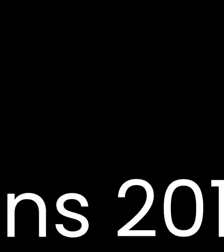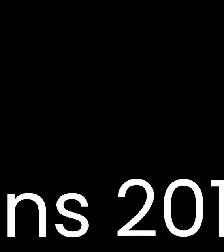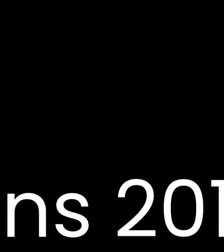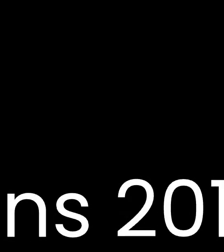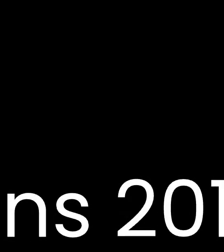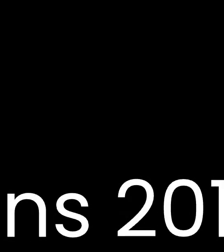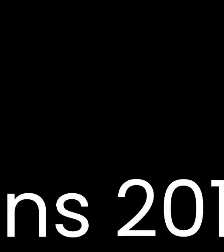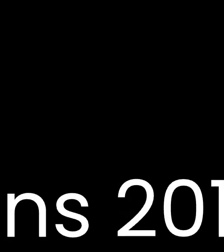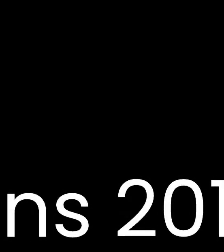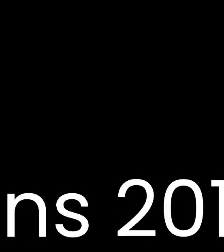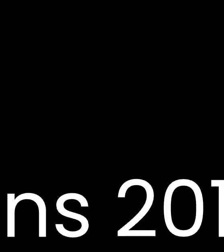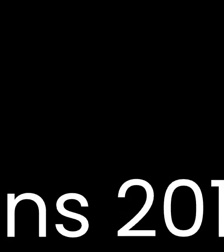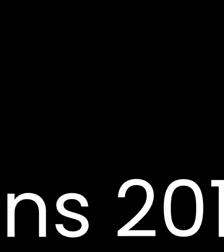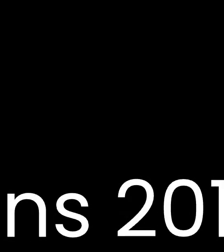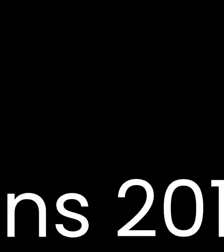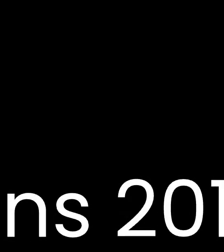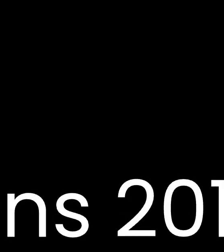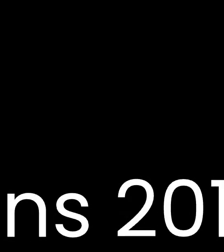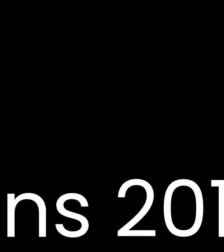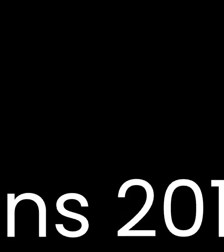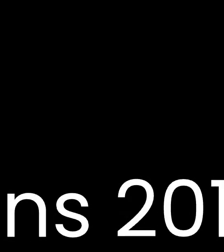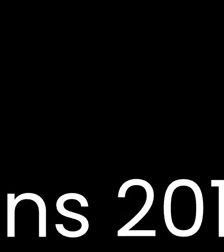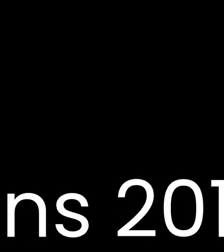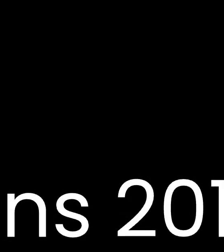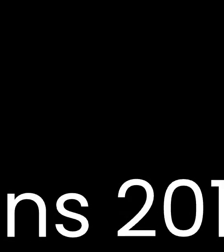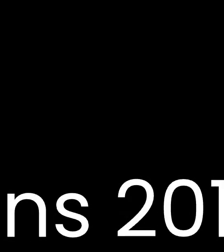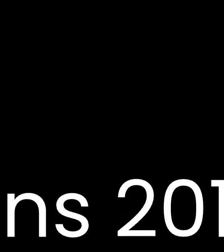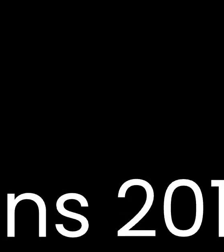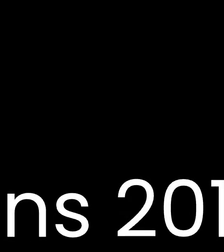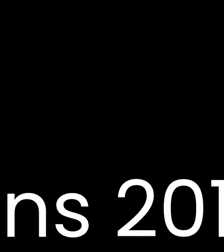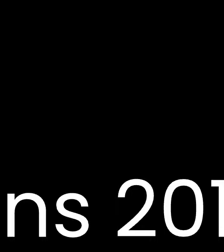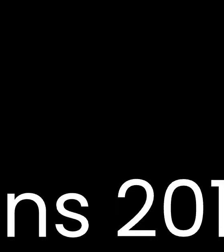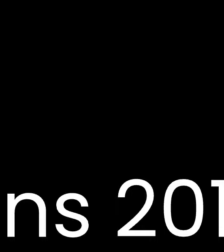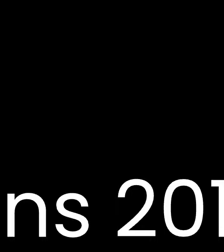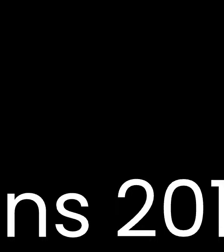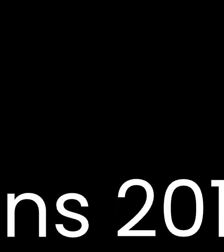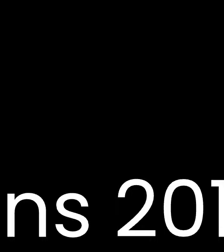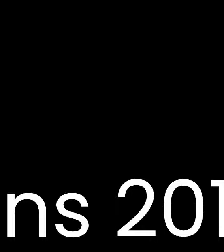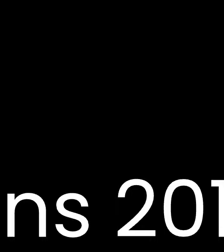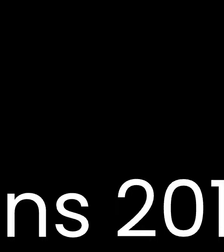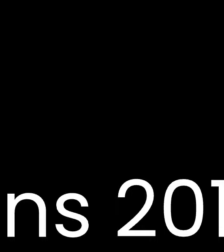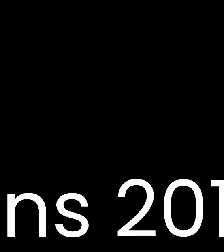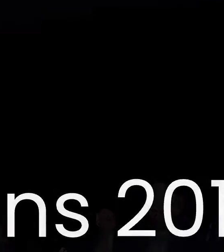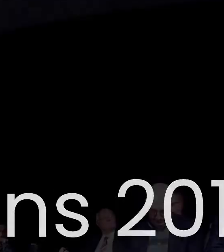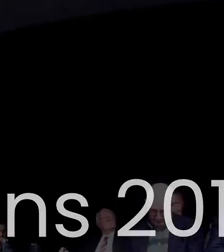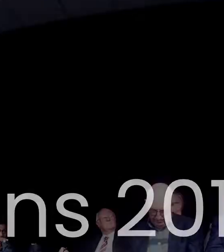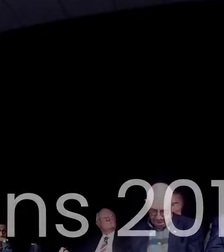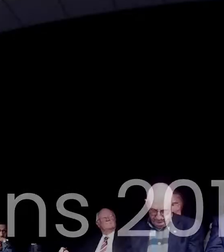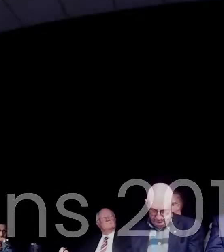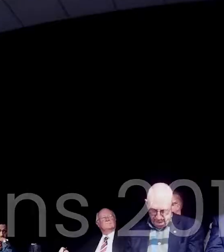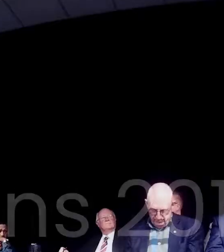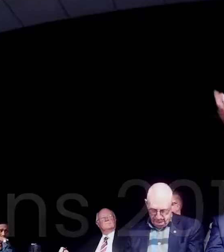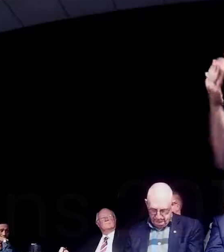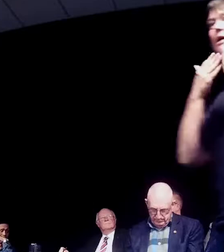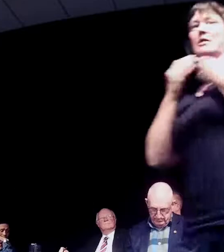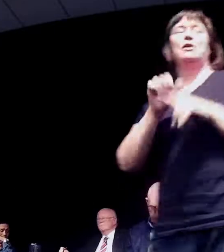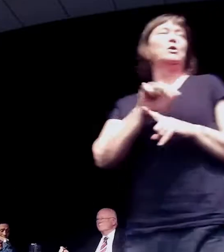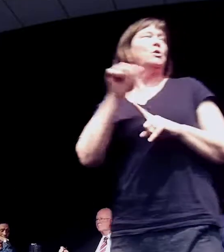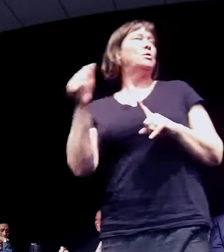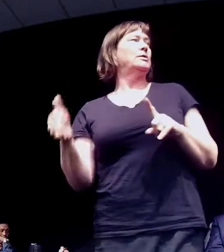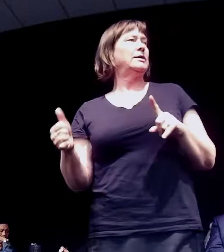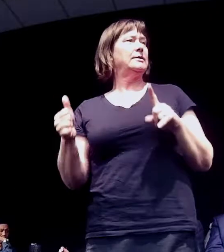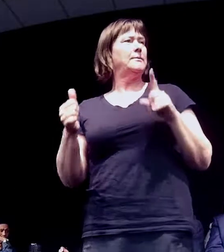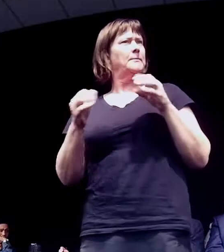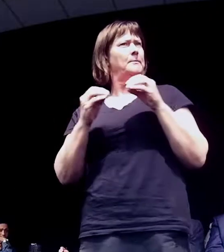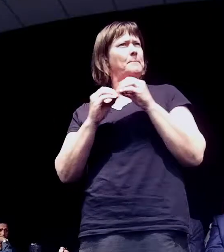Elections 2019 on Manua 2 People's Radio. Te reo i rirangi o ngatangata o Manua 2. Next up we have Mel Butler.